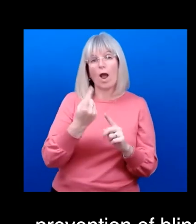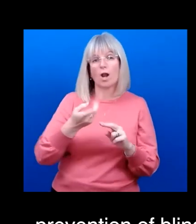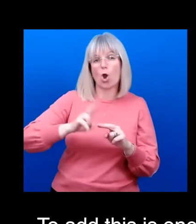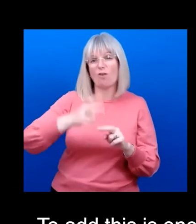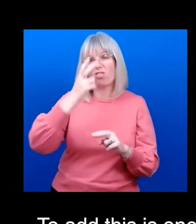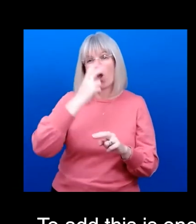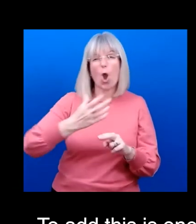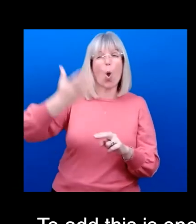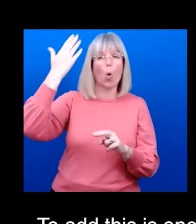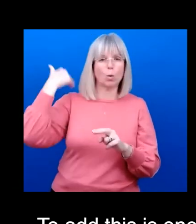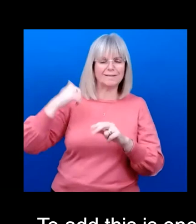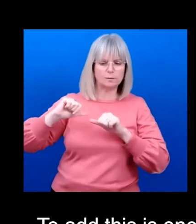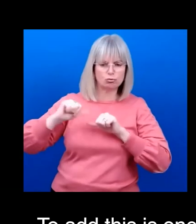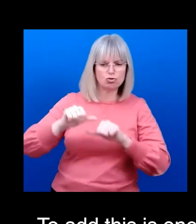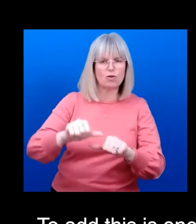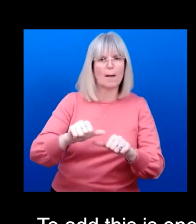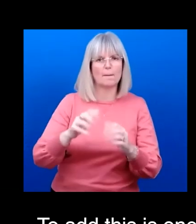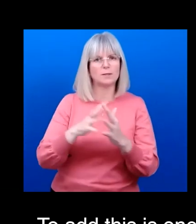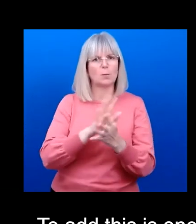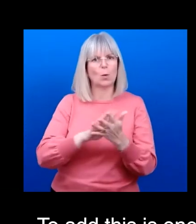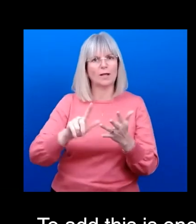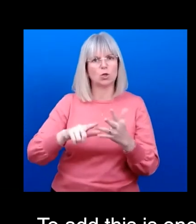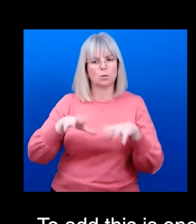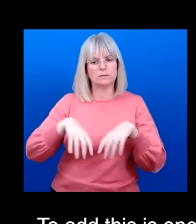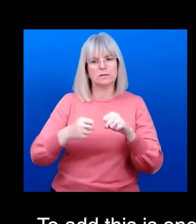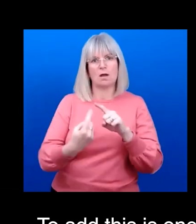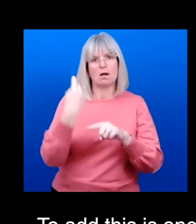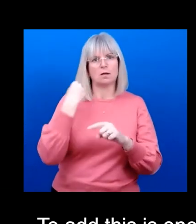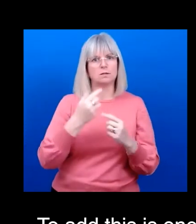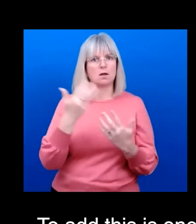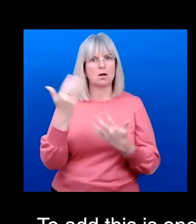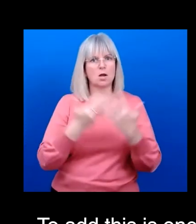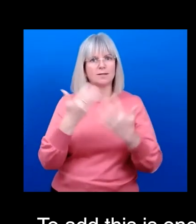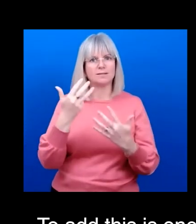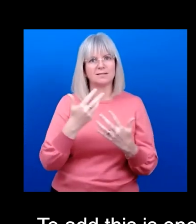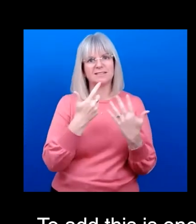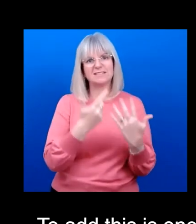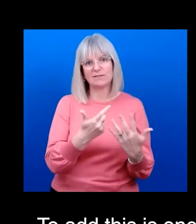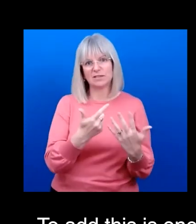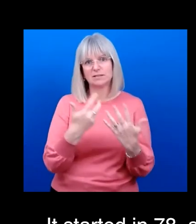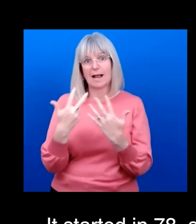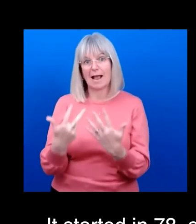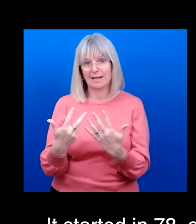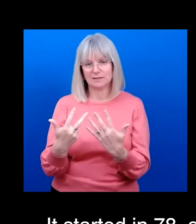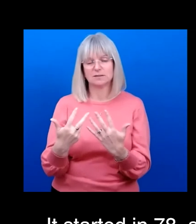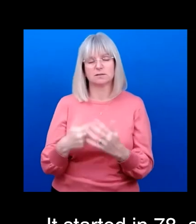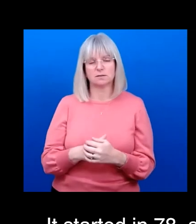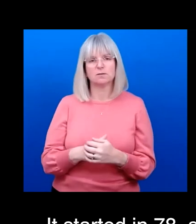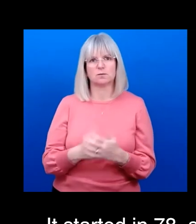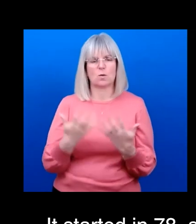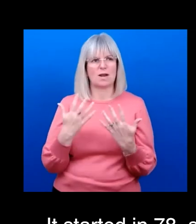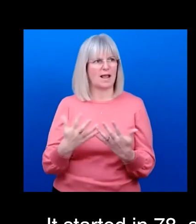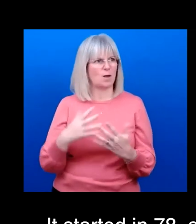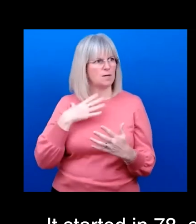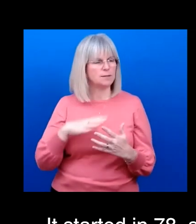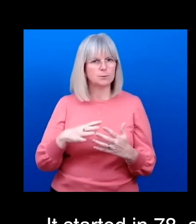it started in 1978. Alakos I think we all agree now it's time it's time to really make a